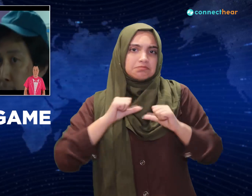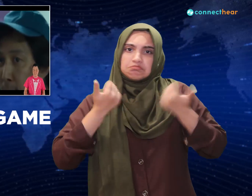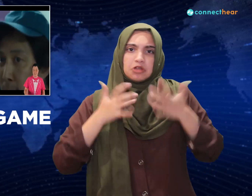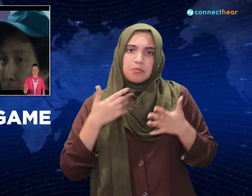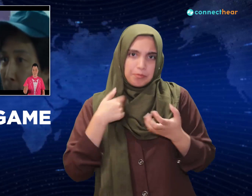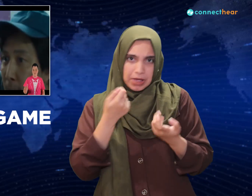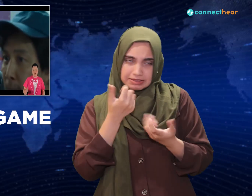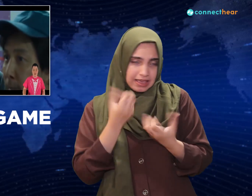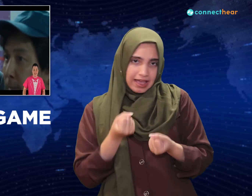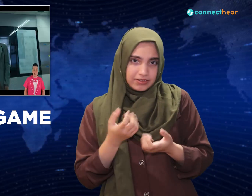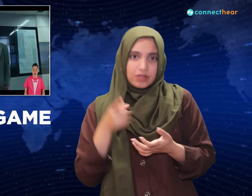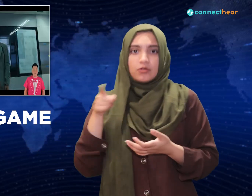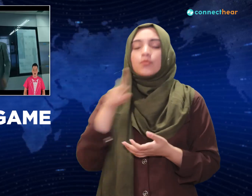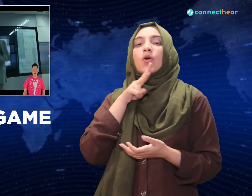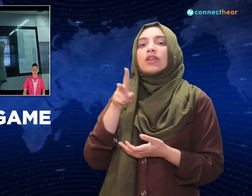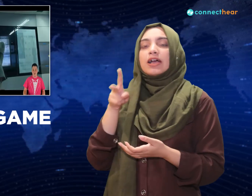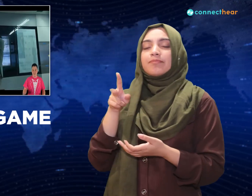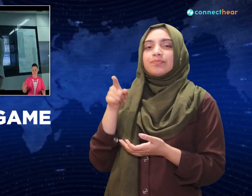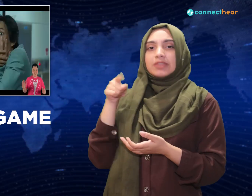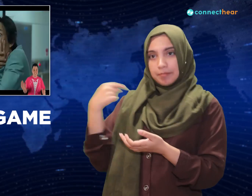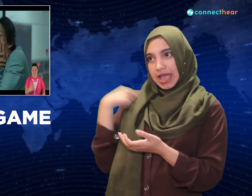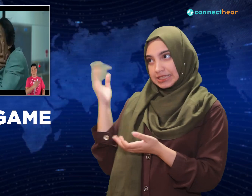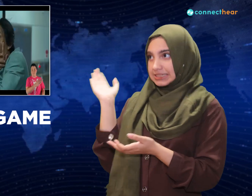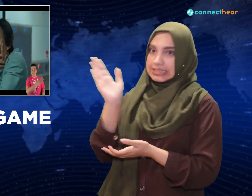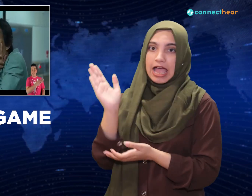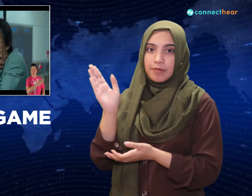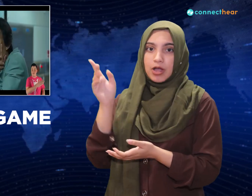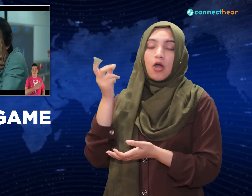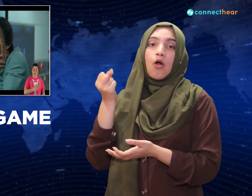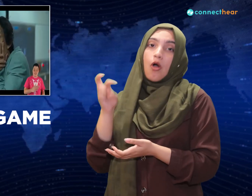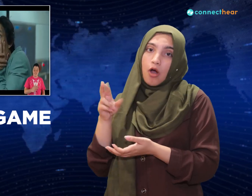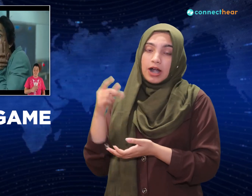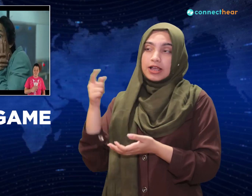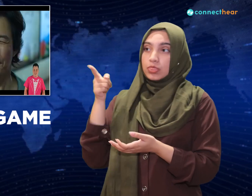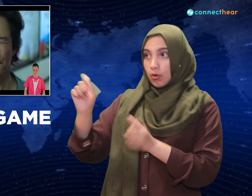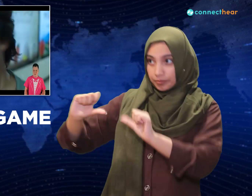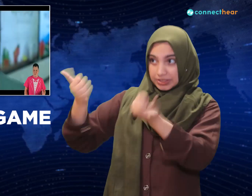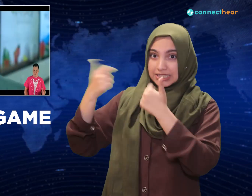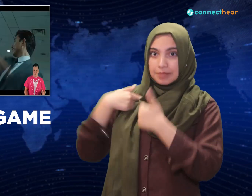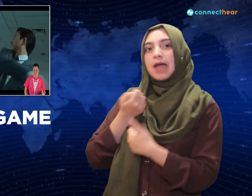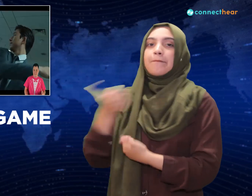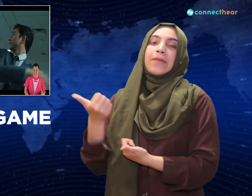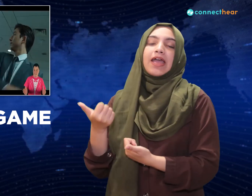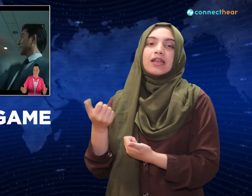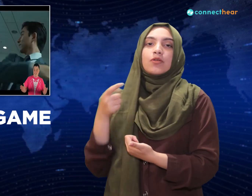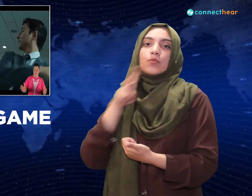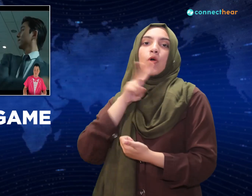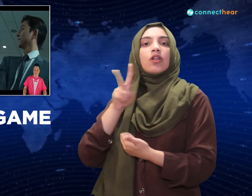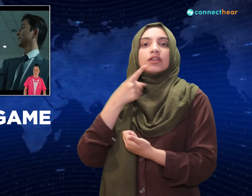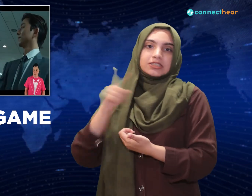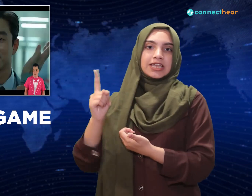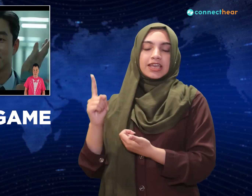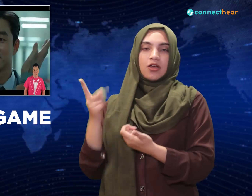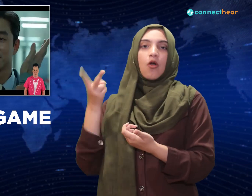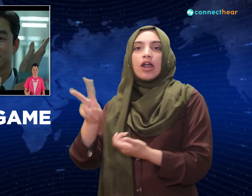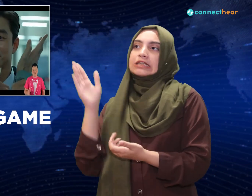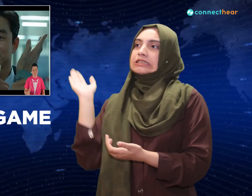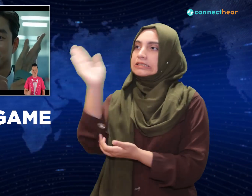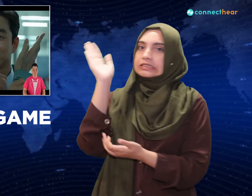guy's like that's fine how about you wager slaps in the face. Gi-hun figures he can get slapped a few times in exchange for some